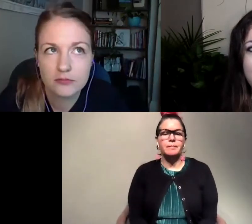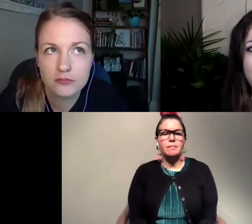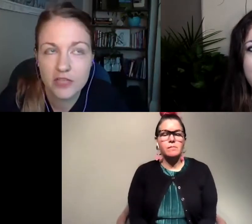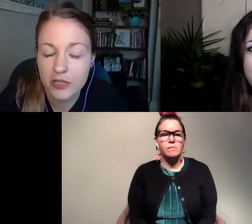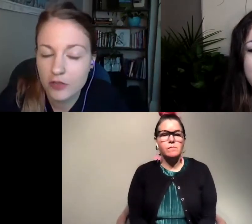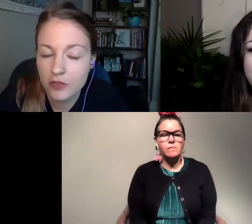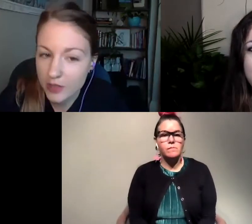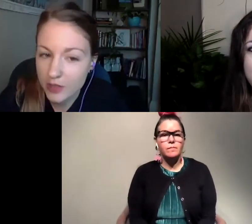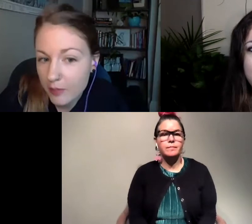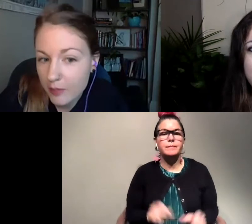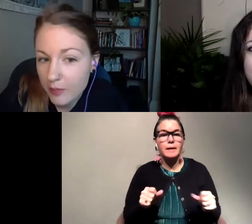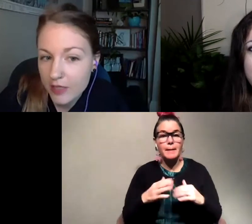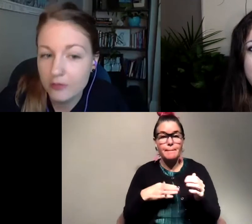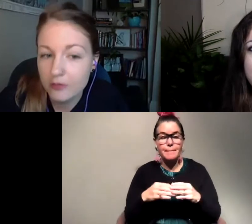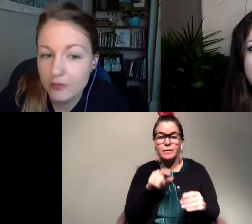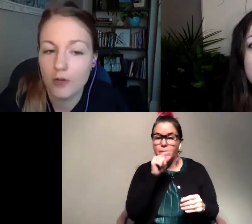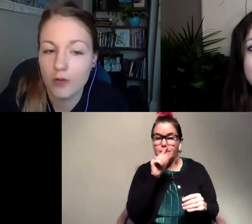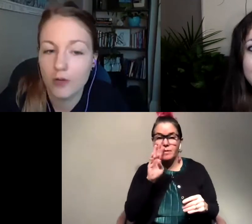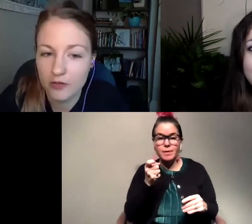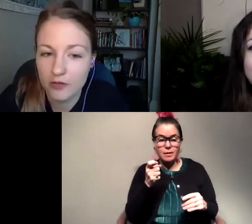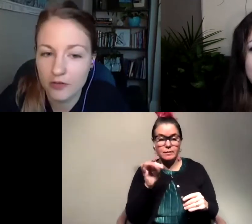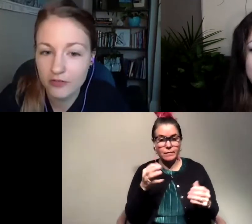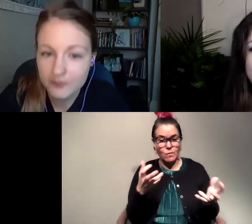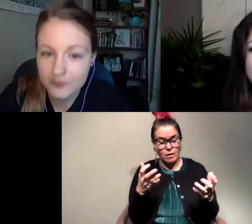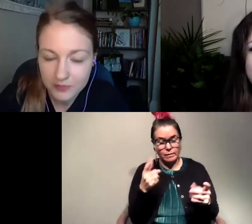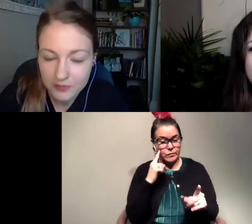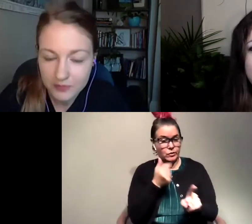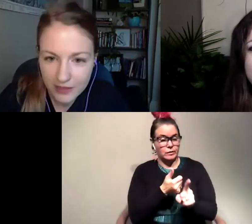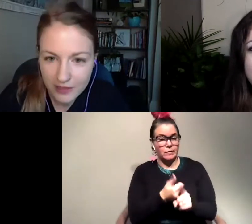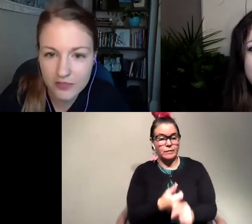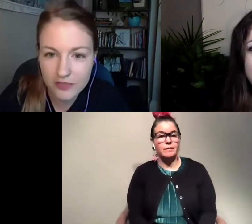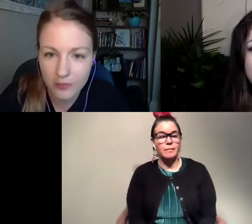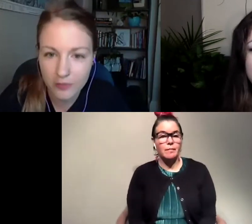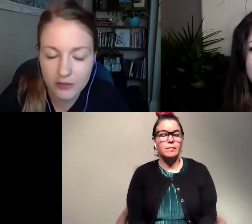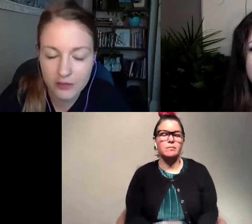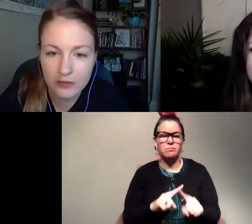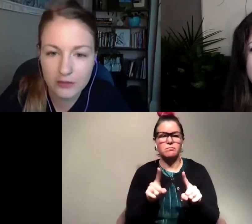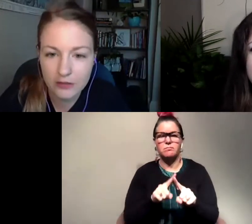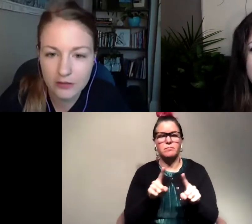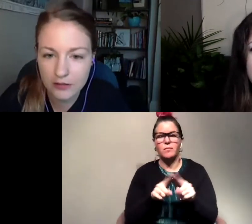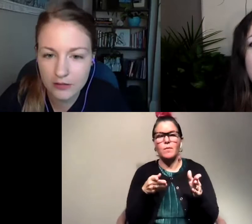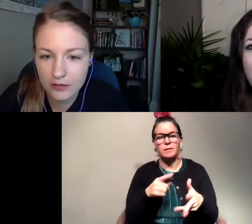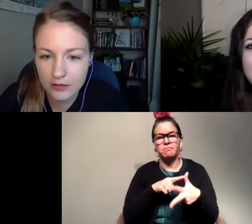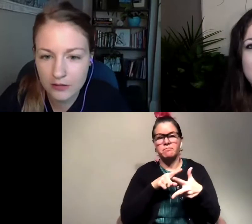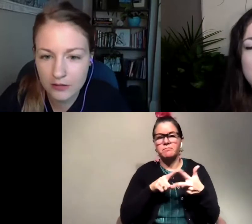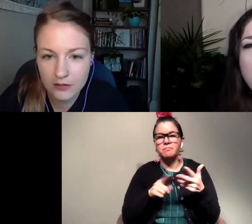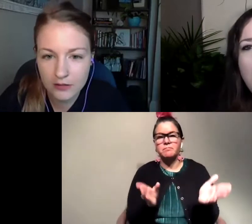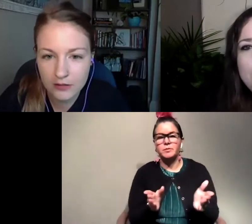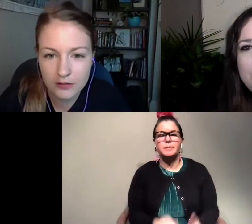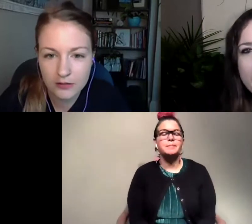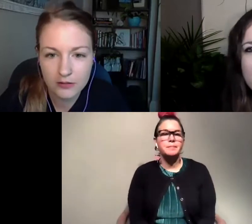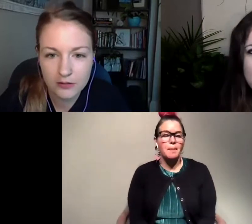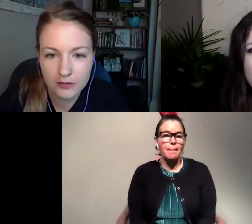Yeah you could build a bird box if you really wanted to build one for yourself. Lots of different ways. Awesome.